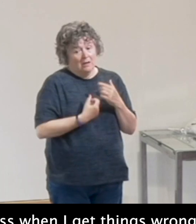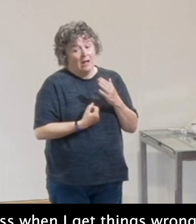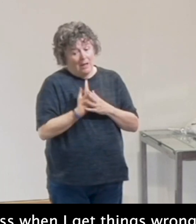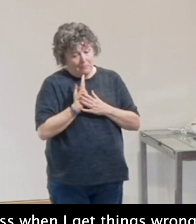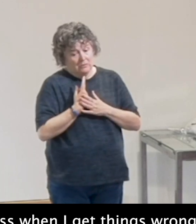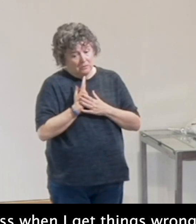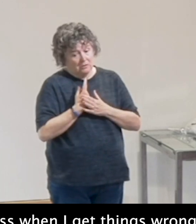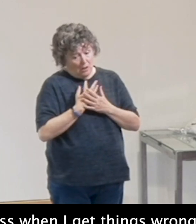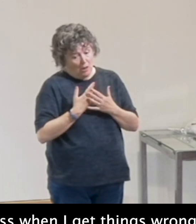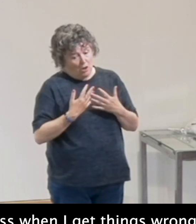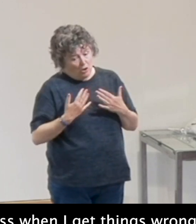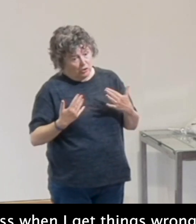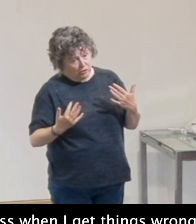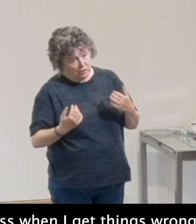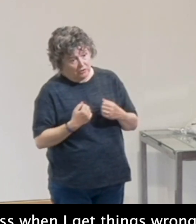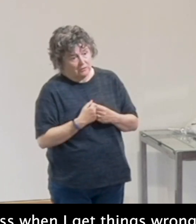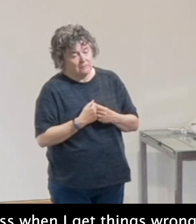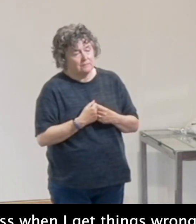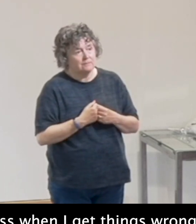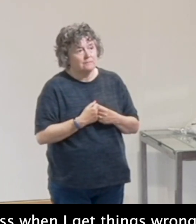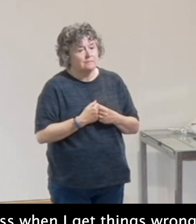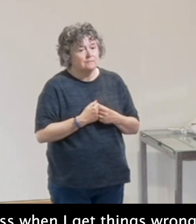I do. Loads and loads.